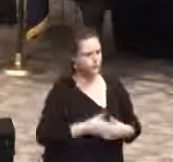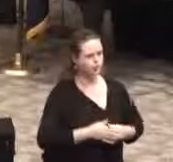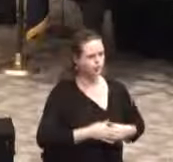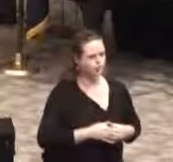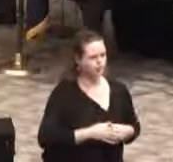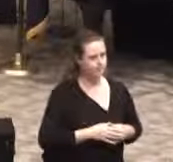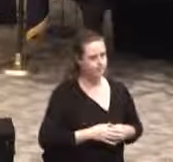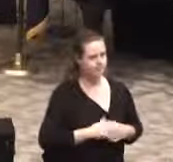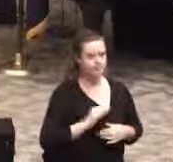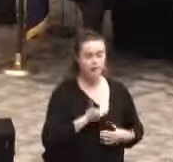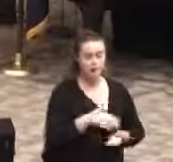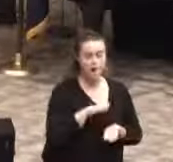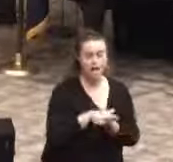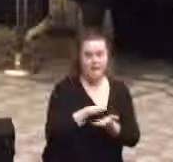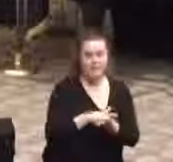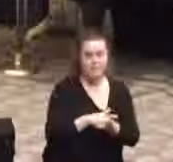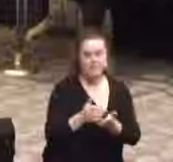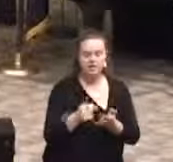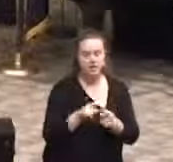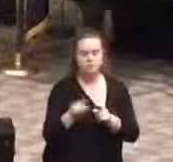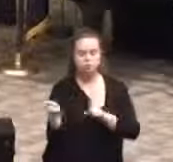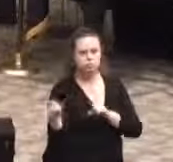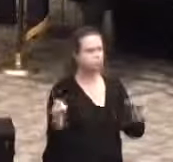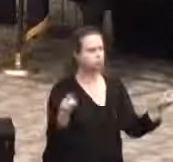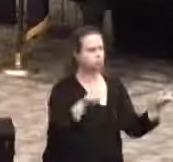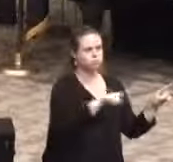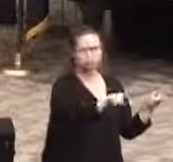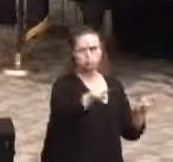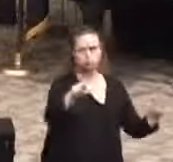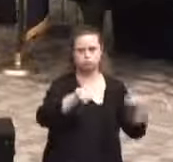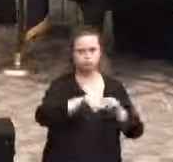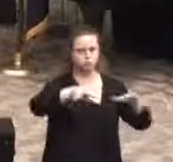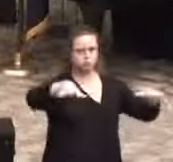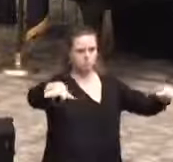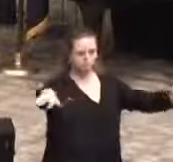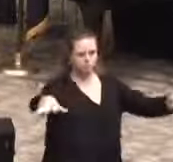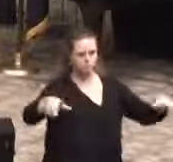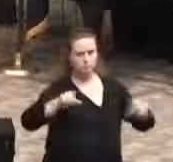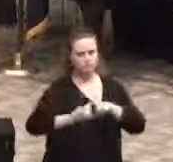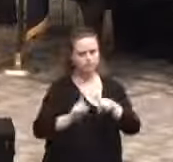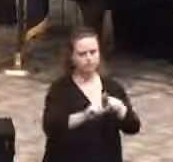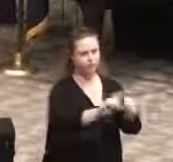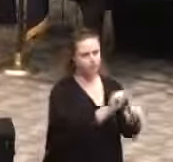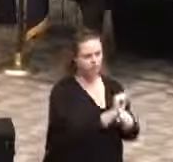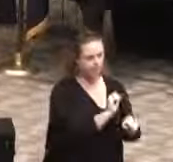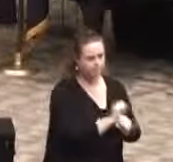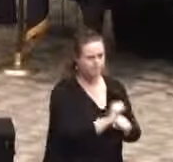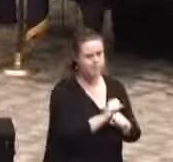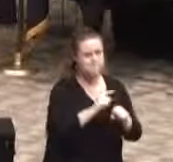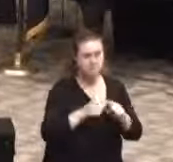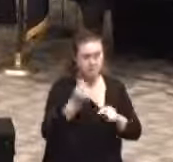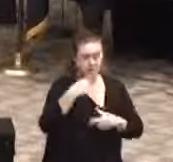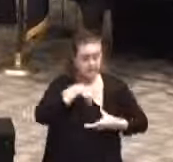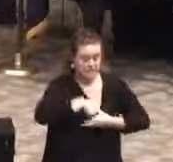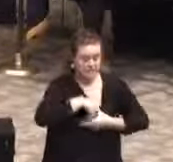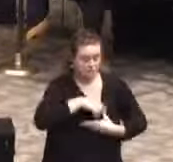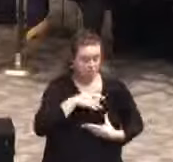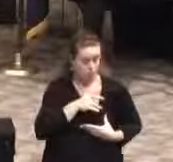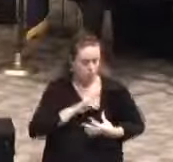Our academy is parting ways to embark on our careers in our respective facilities. And the bonds we made here will remain strong.